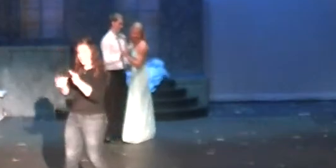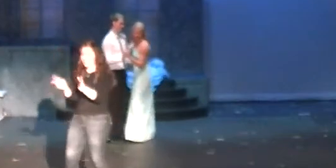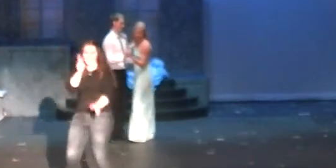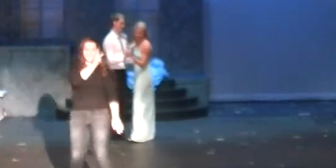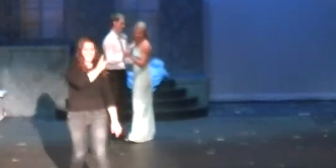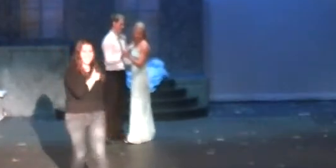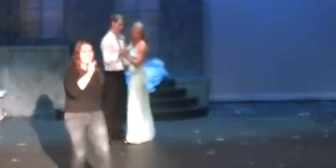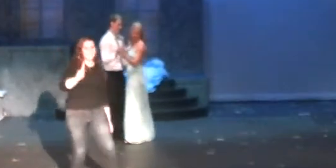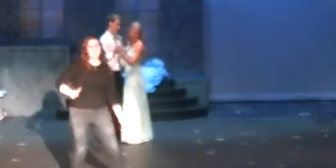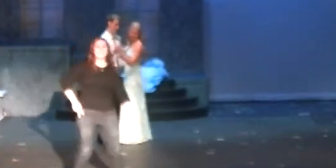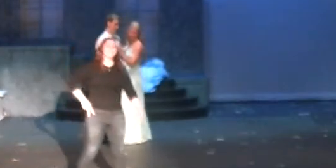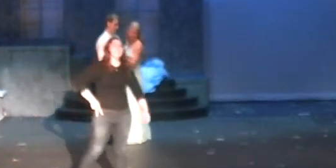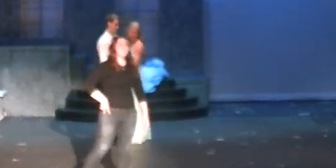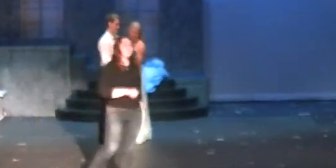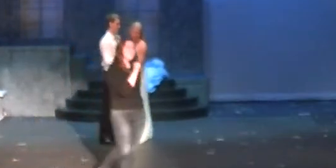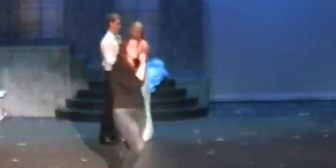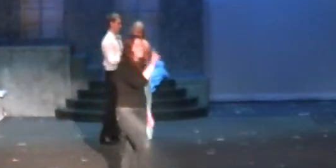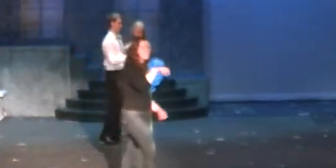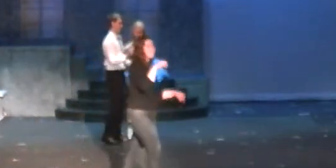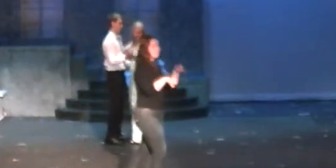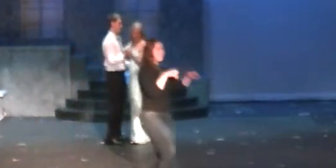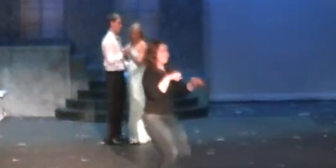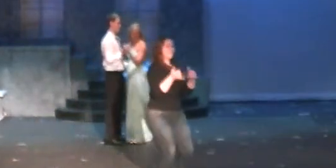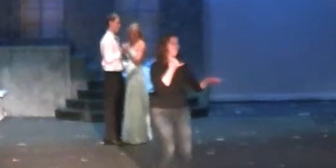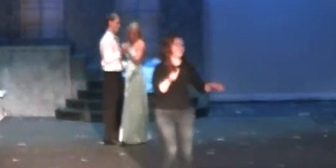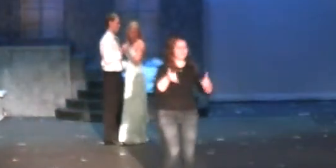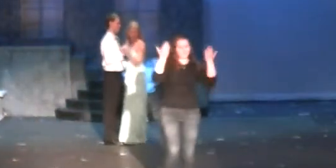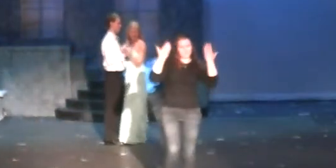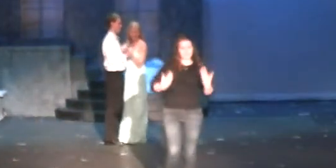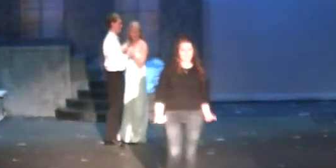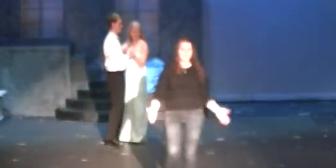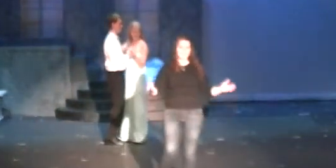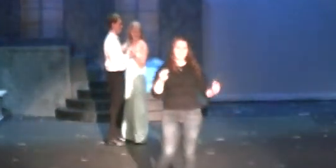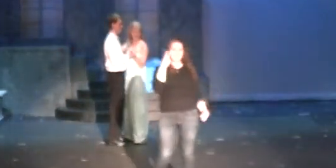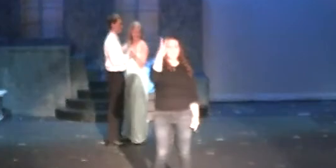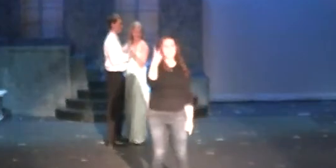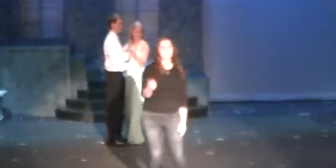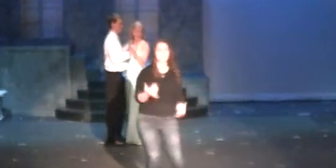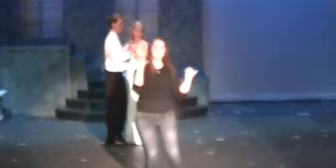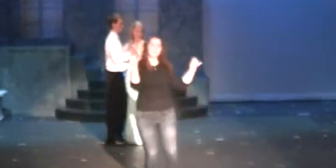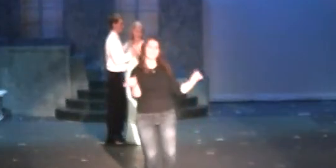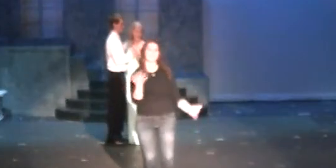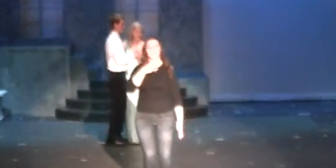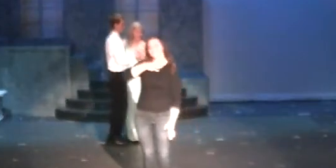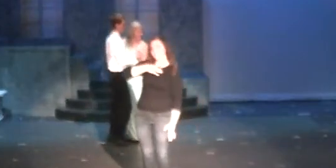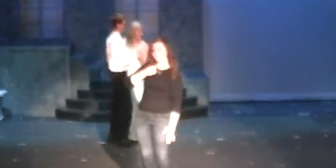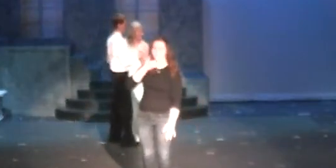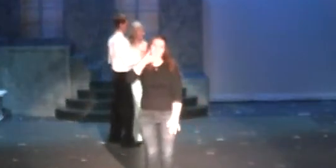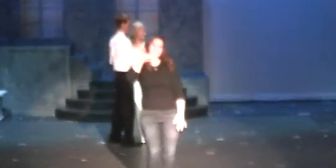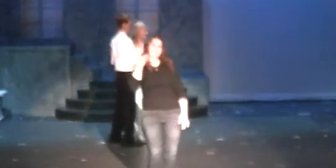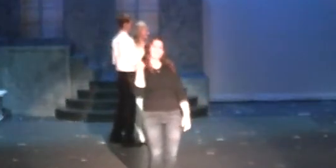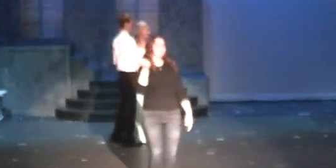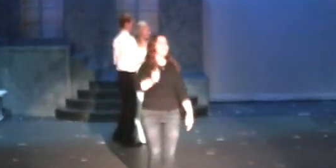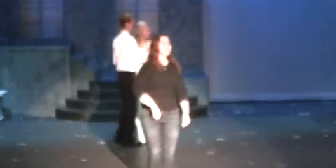barefoot, send it to my life Don't seem to go to the door, party just the way you're right now That's what I like to say